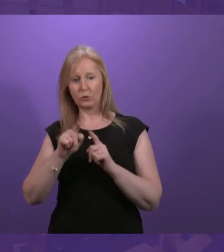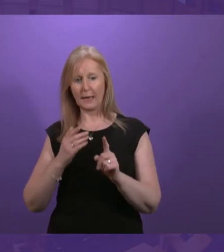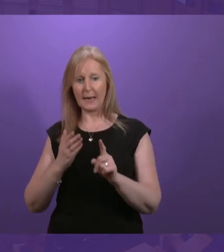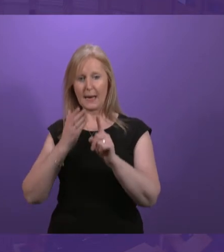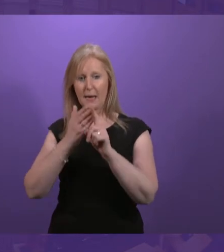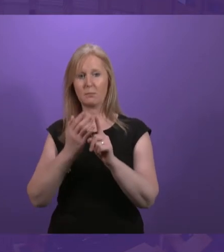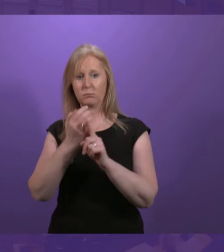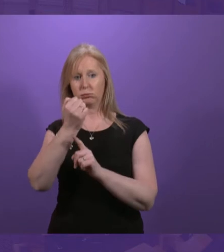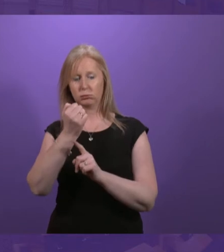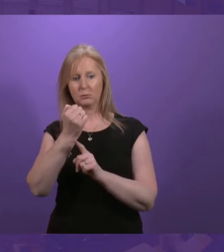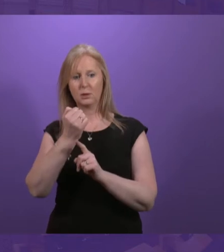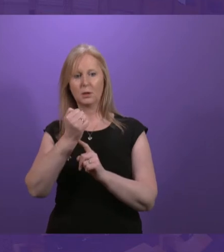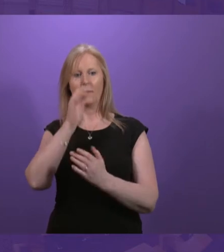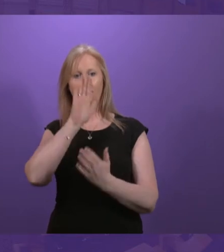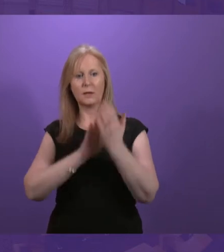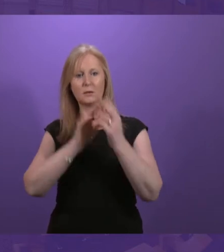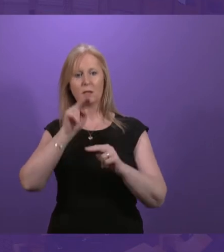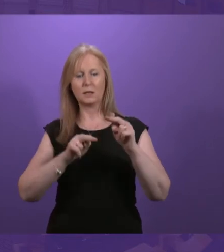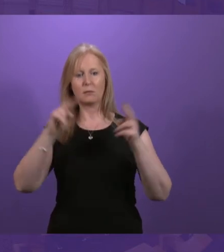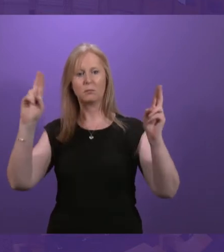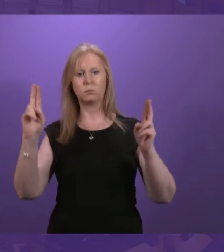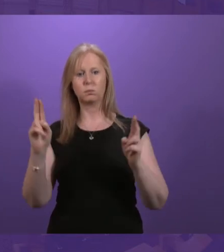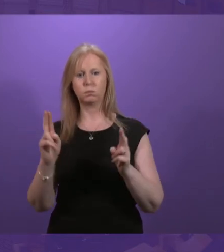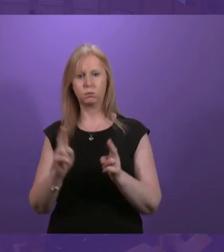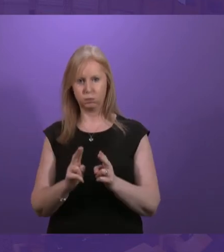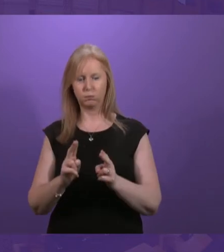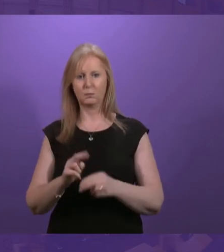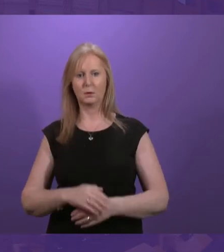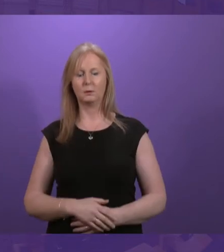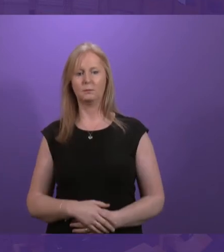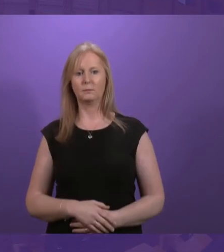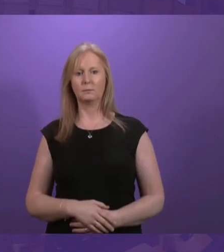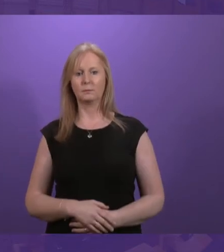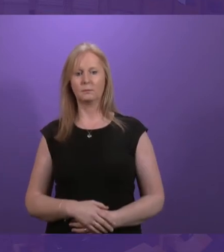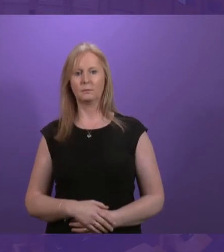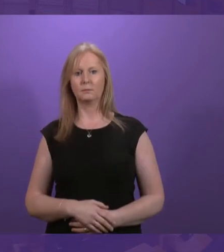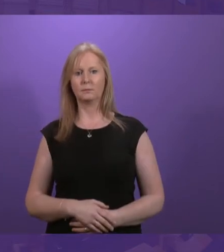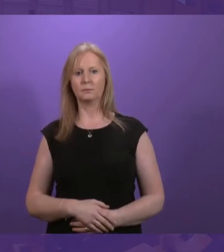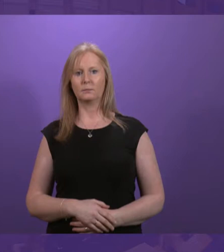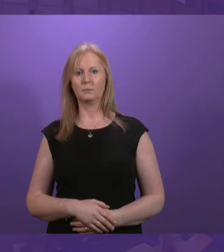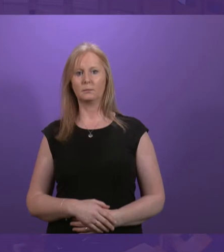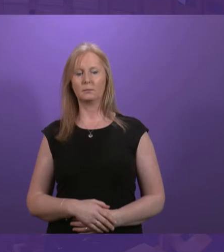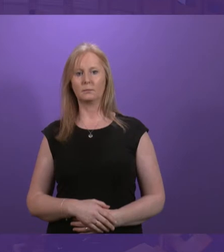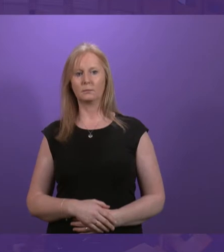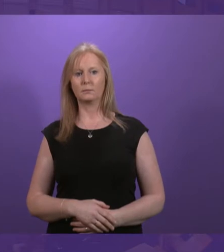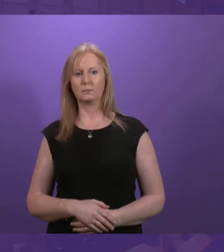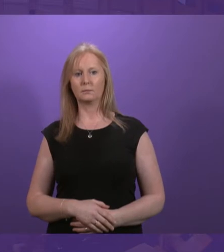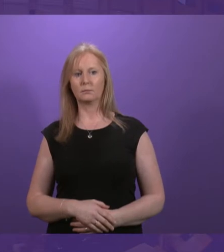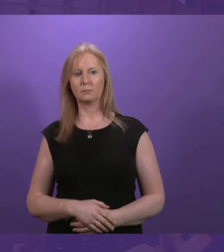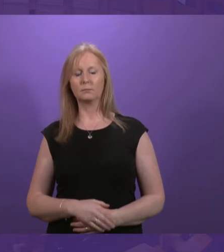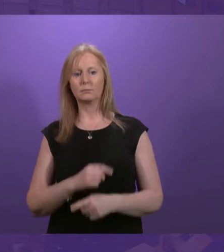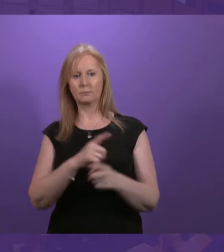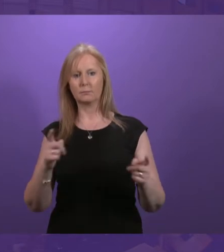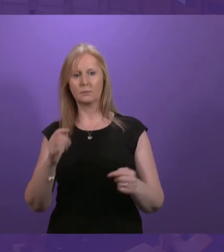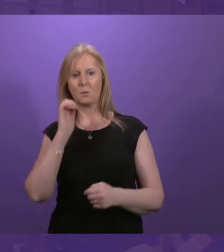level of face-to-face assessments down to the minimum possible level. And what the Chamber will see when the